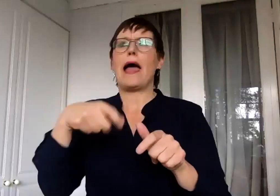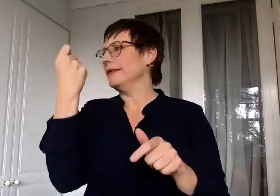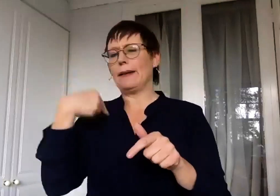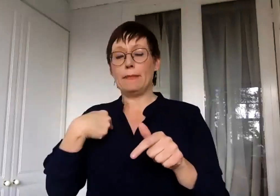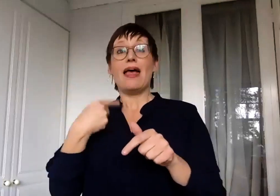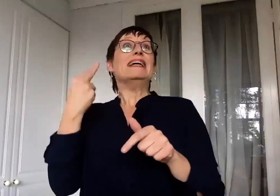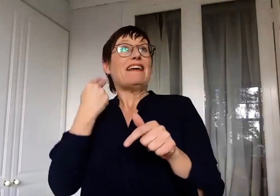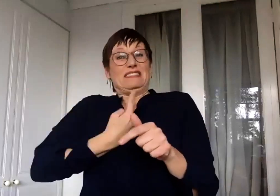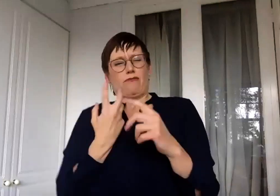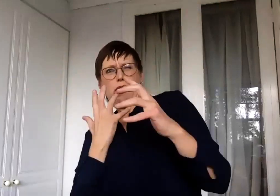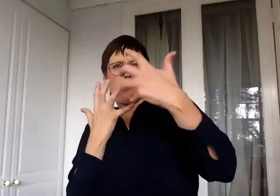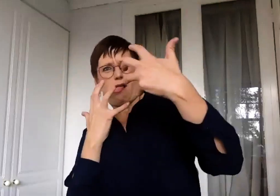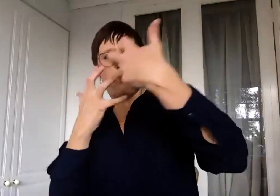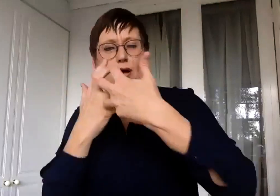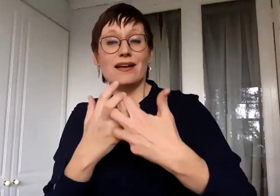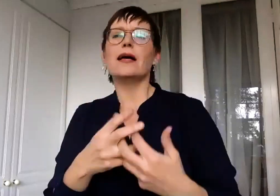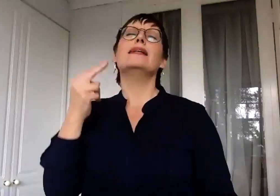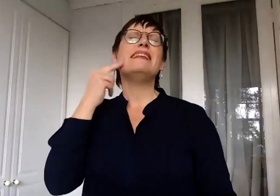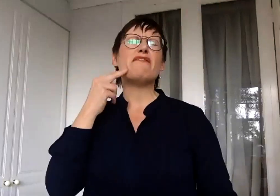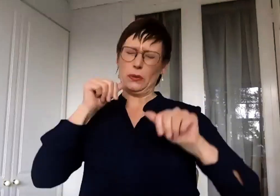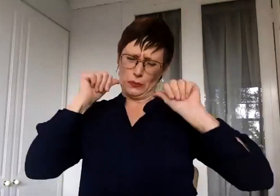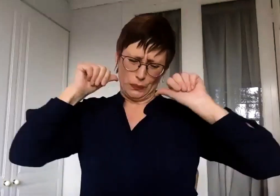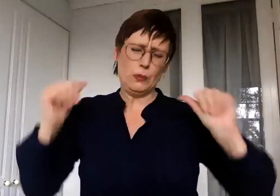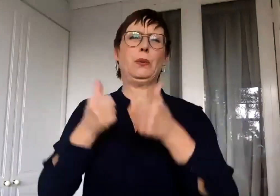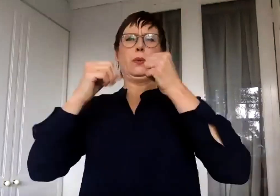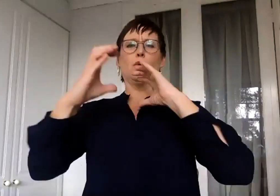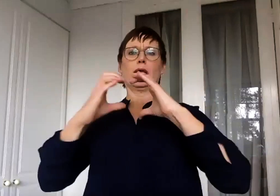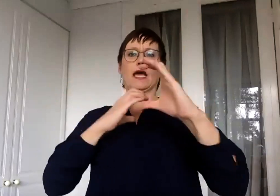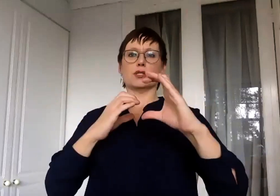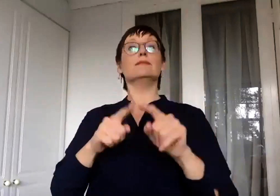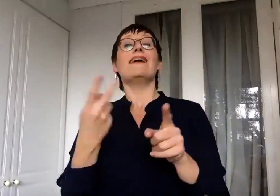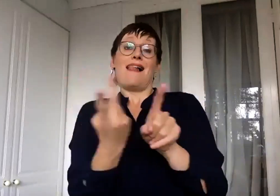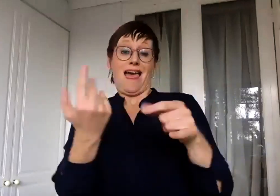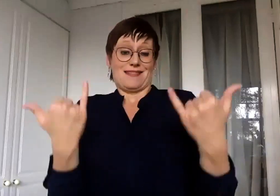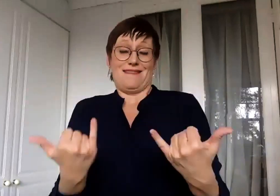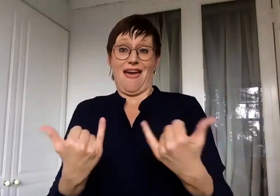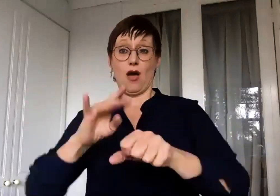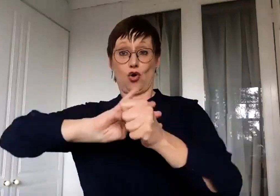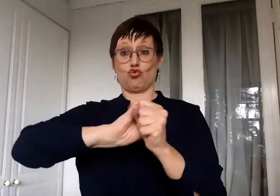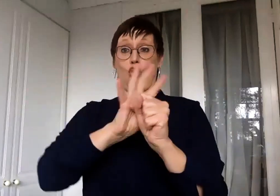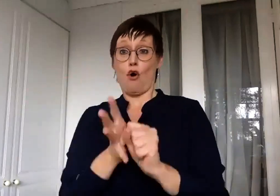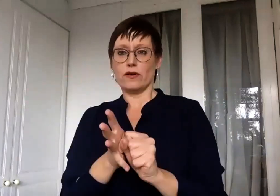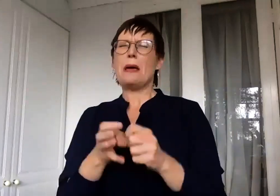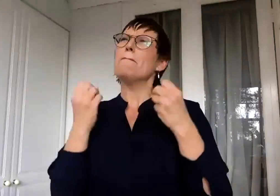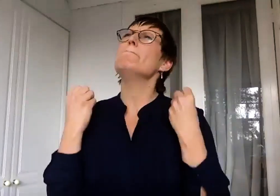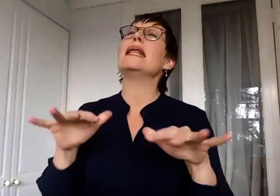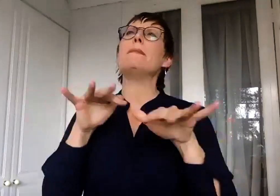particularly now during the pandemic, where everyone has been so put out and so stressed about having to go